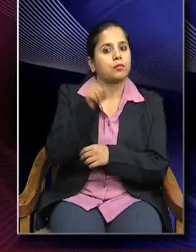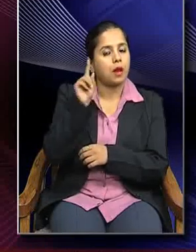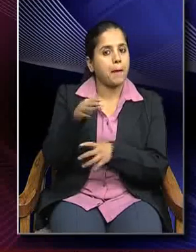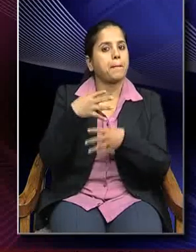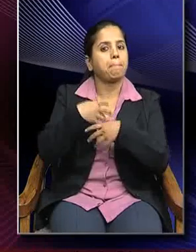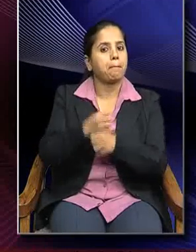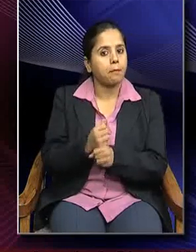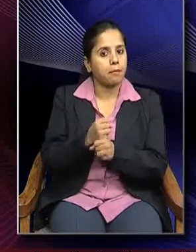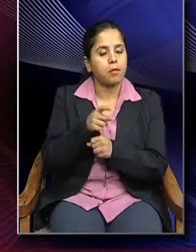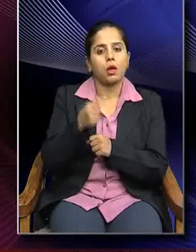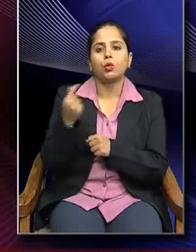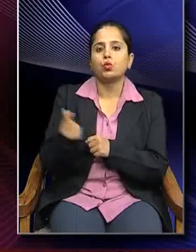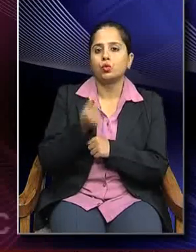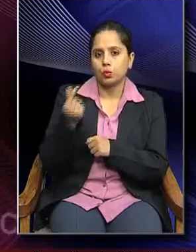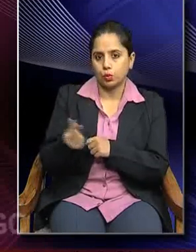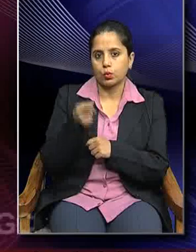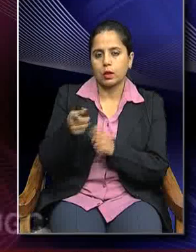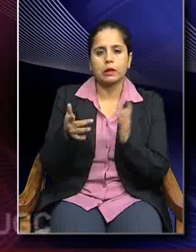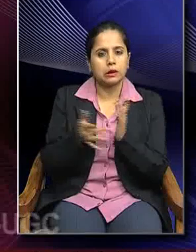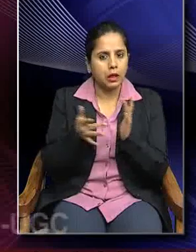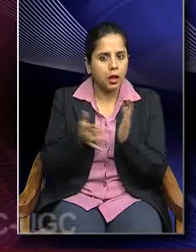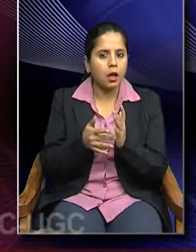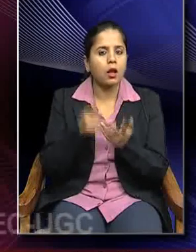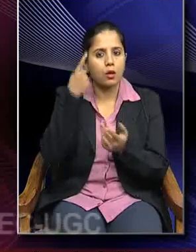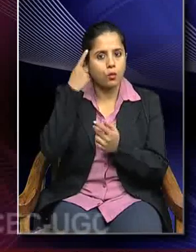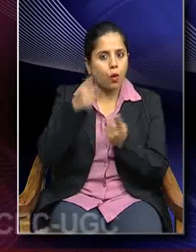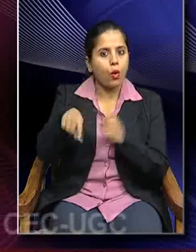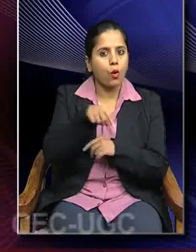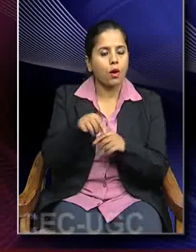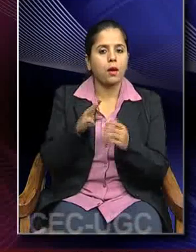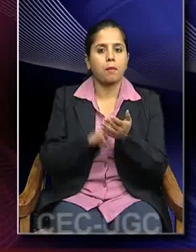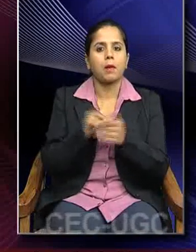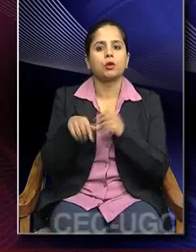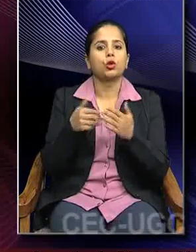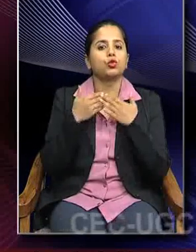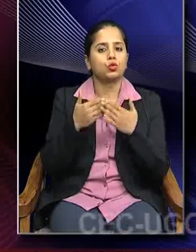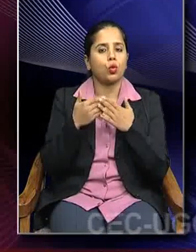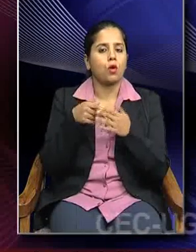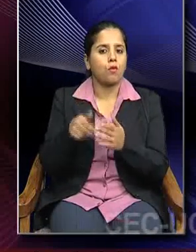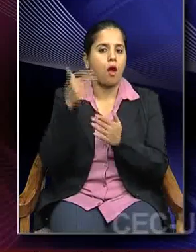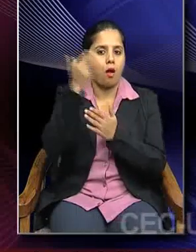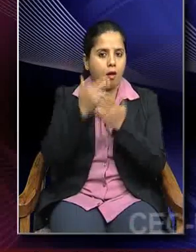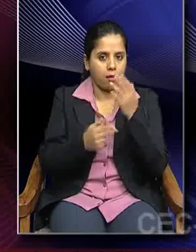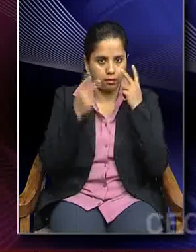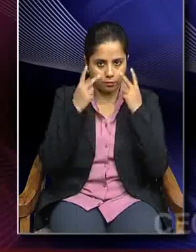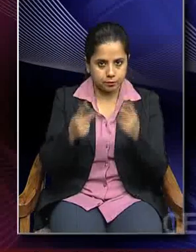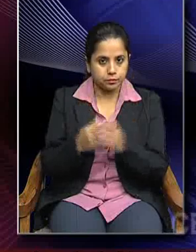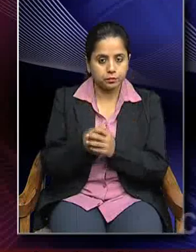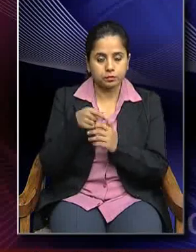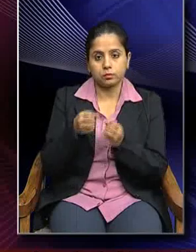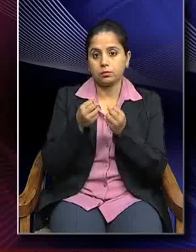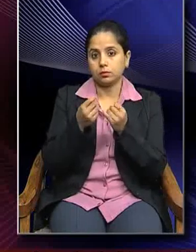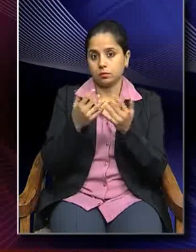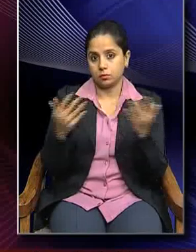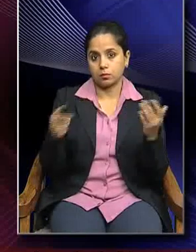using the techniques deployed by Mathura school of art. So most of